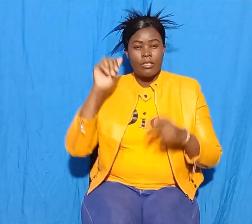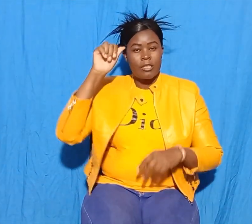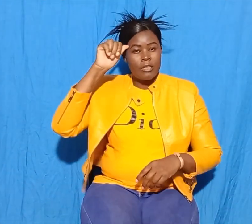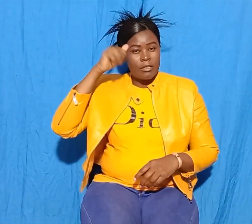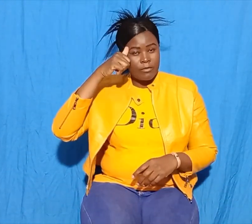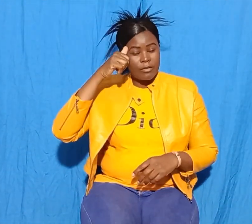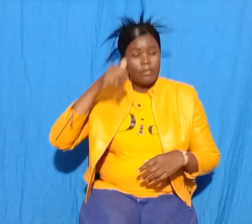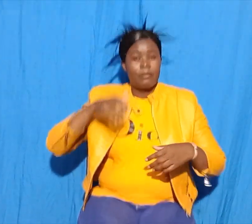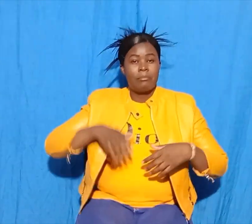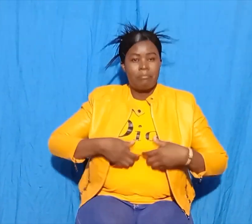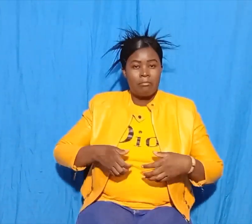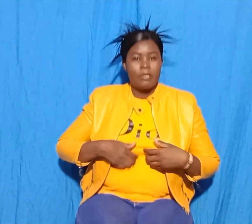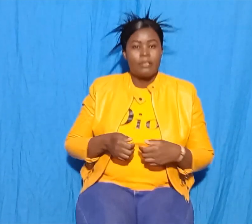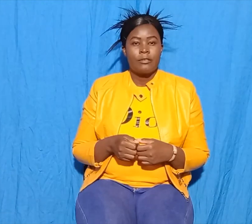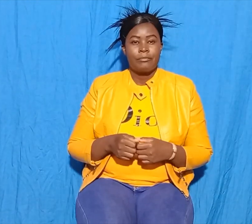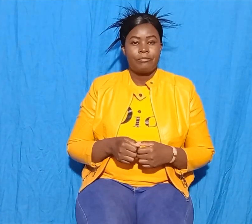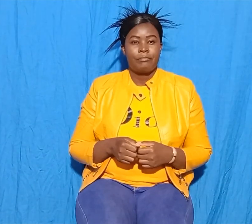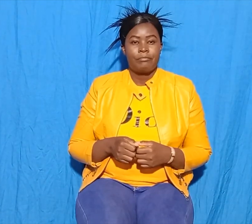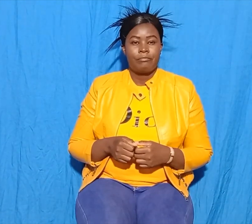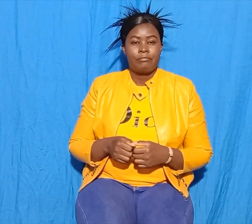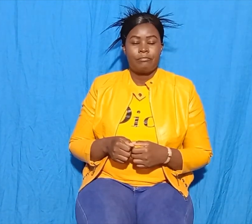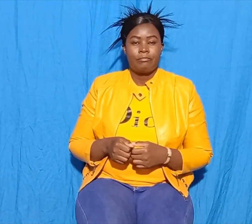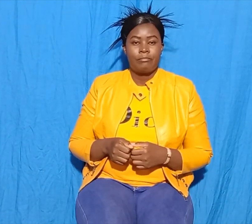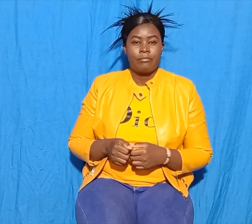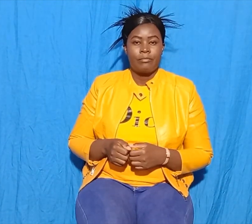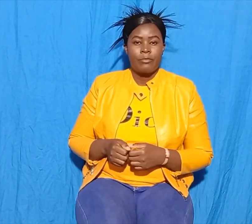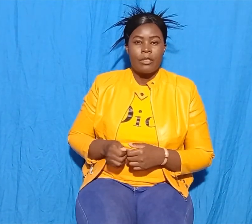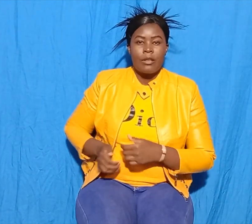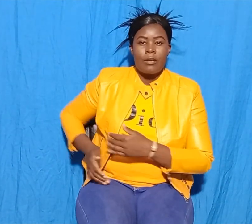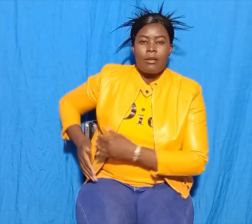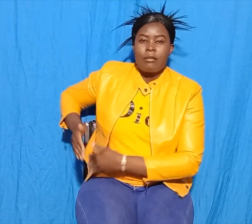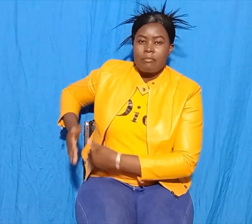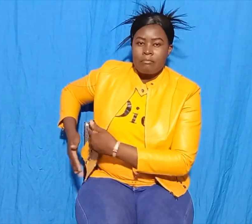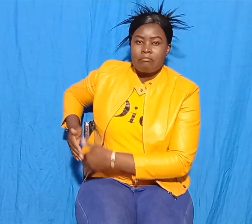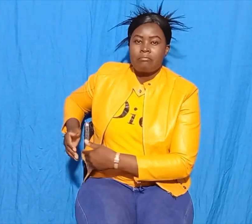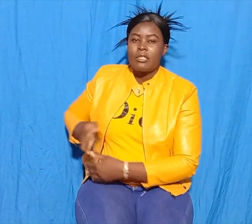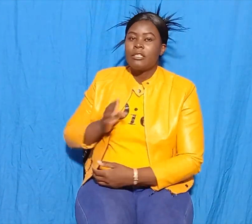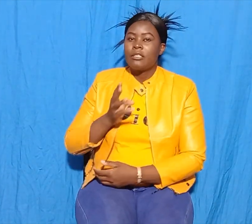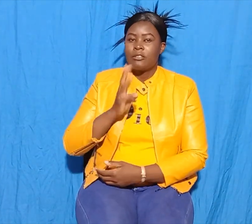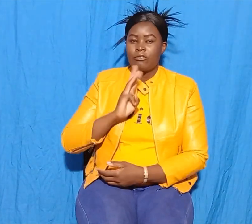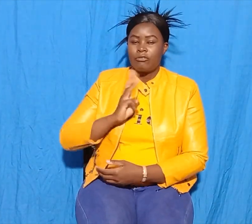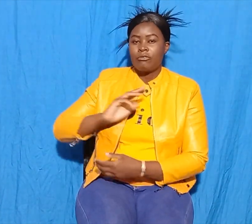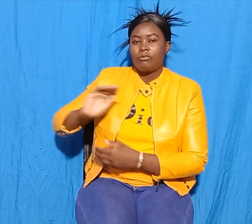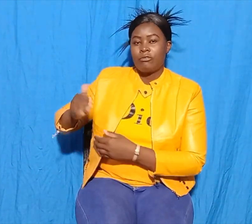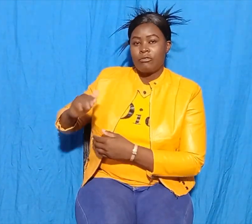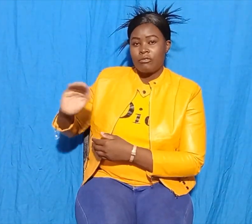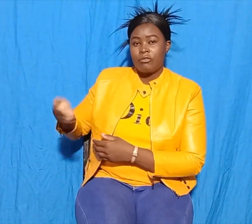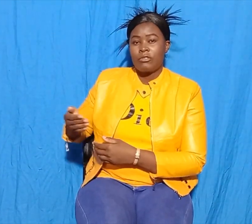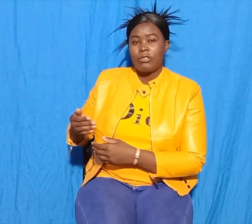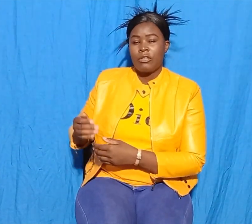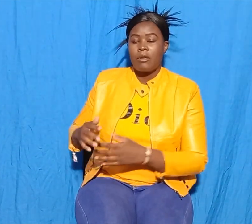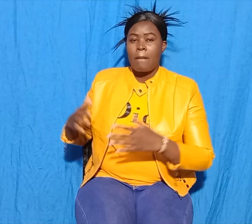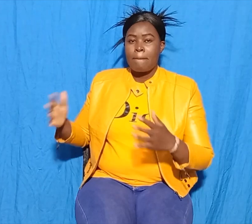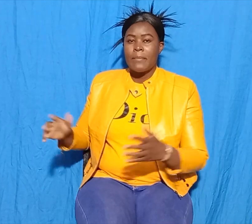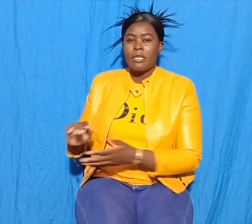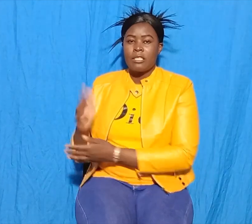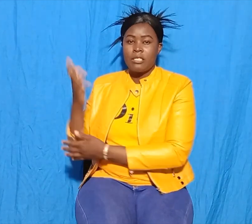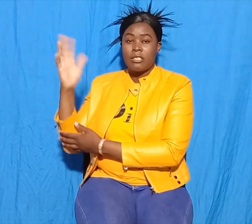There grew a big tree by the ocean. Half of its branches were over the land and the other half